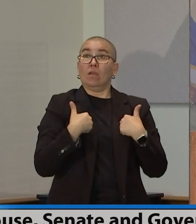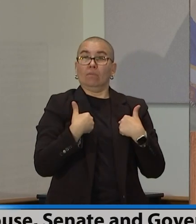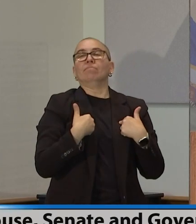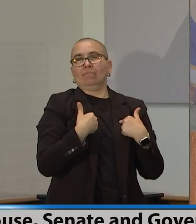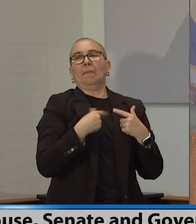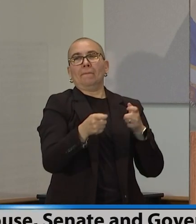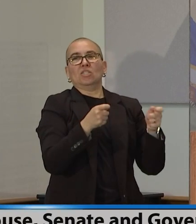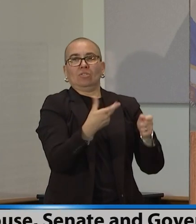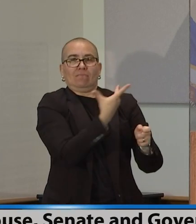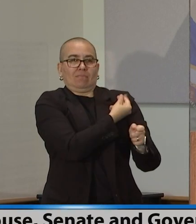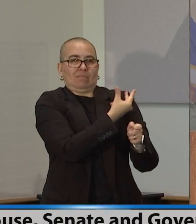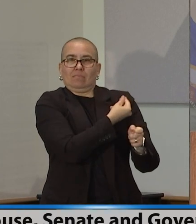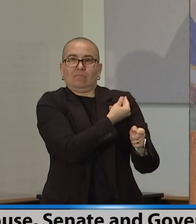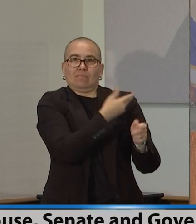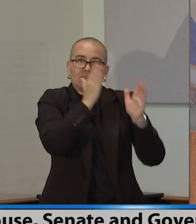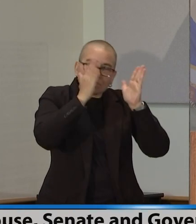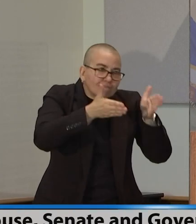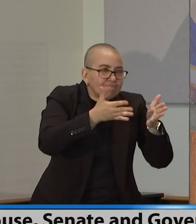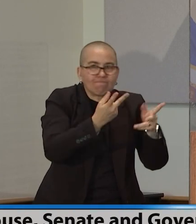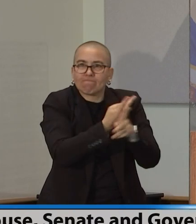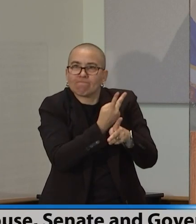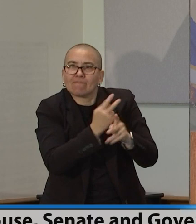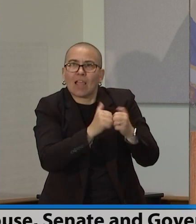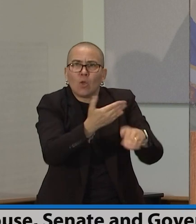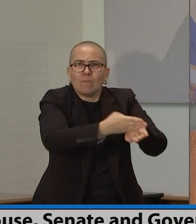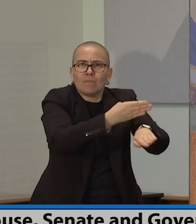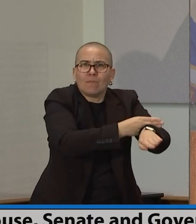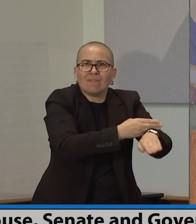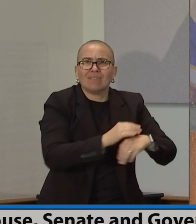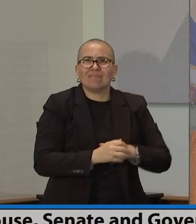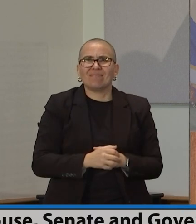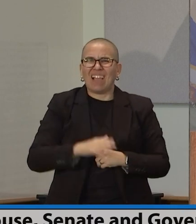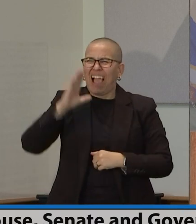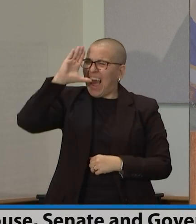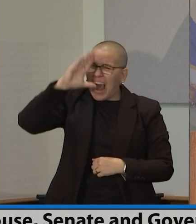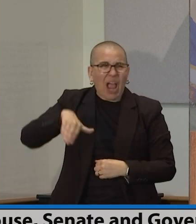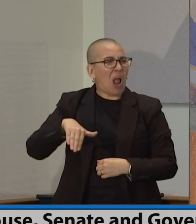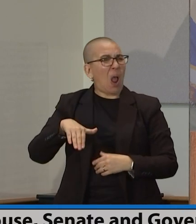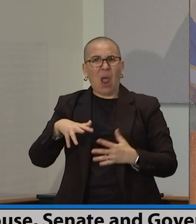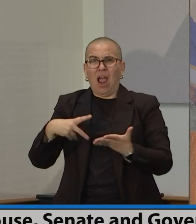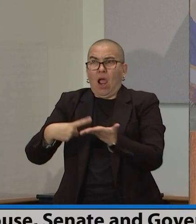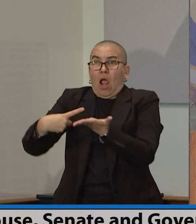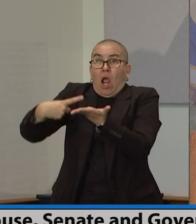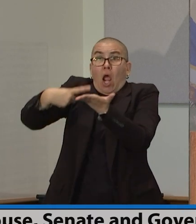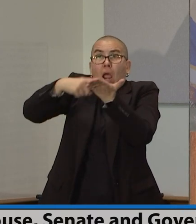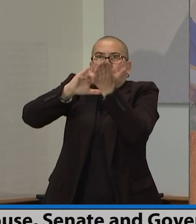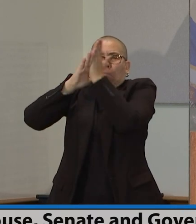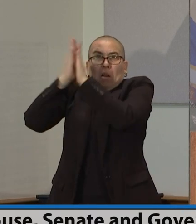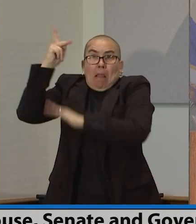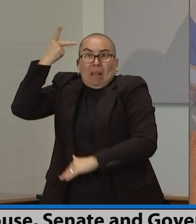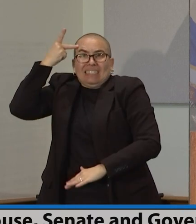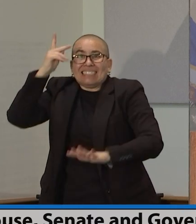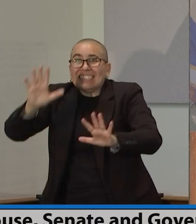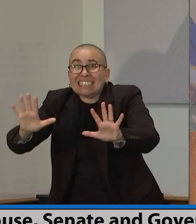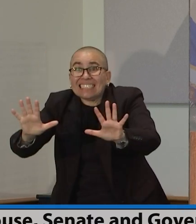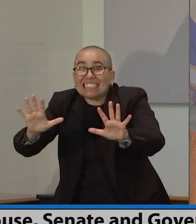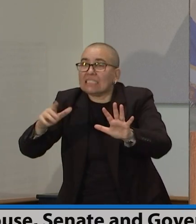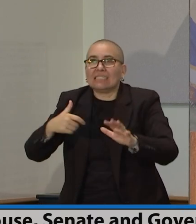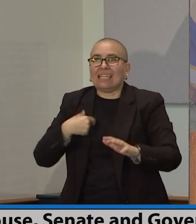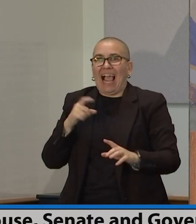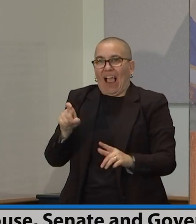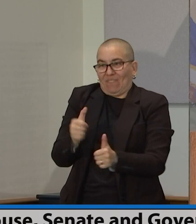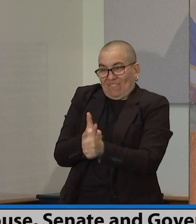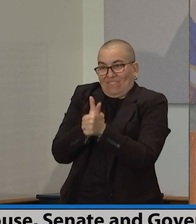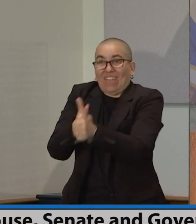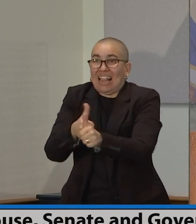the cleanup on this. And I know this has become pretty politically charged, but I think one of the big goals was, is that I needed to follow the science today. We had zero deaths and we